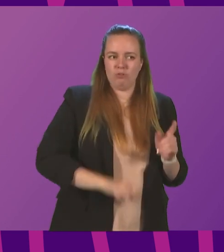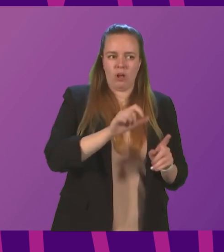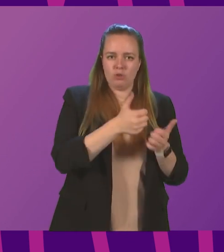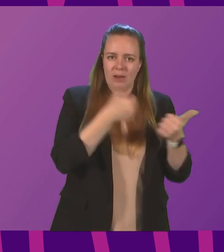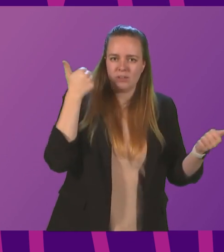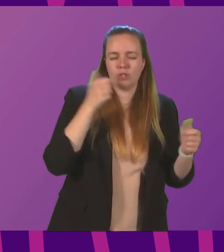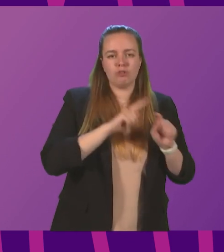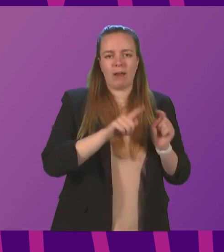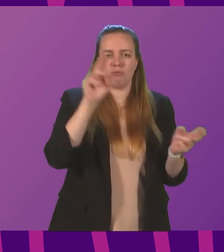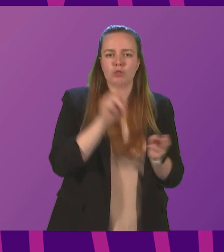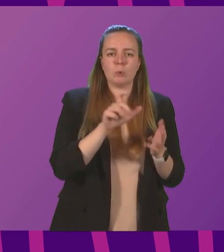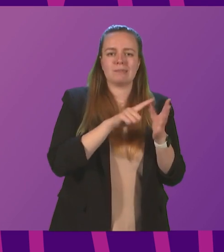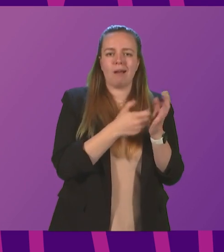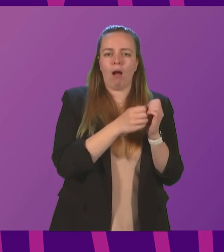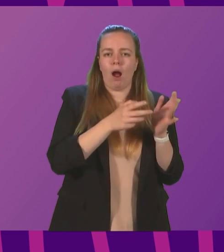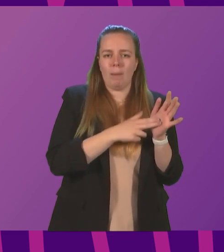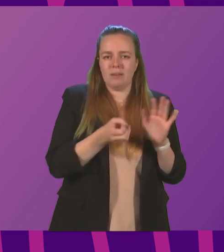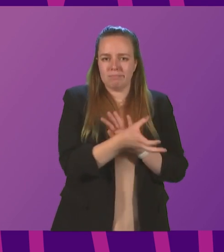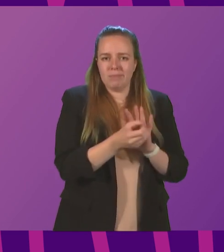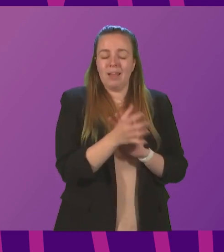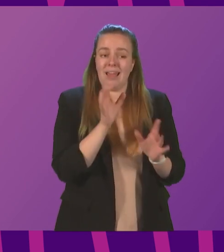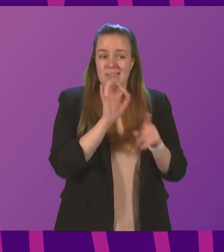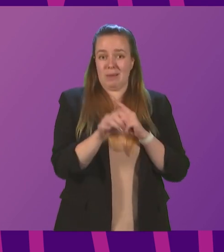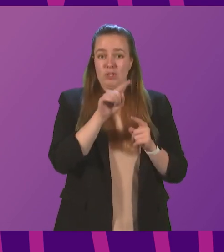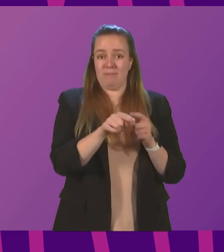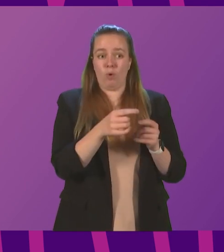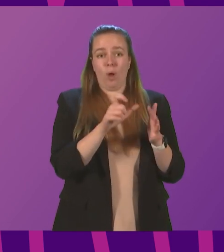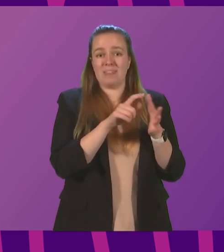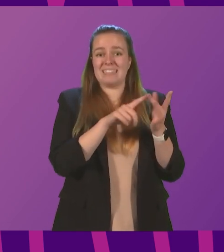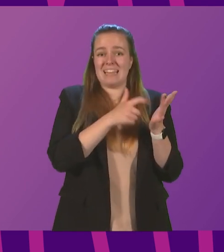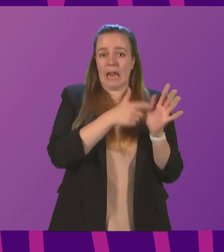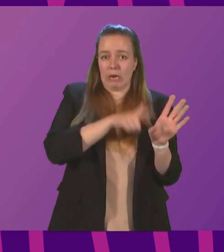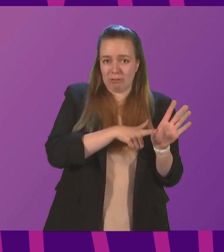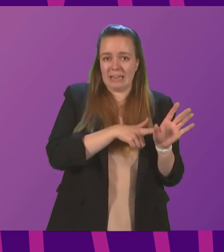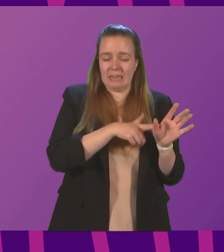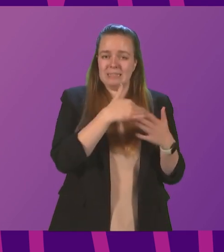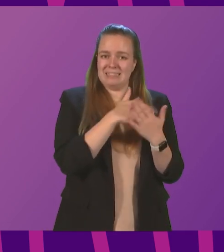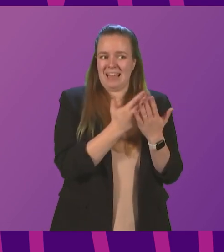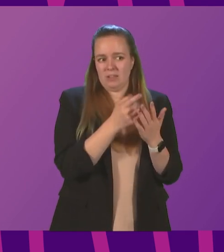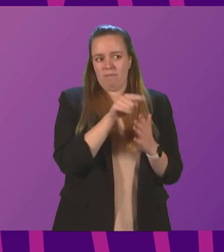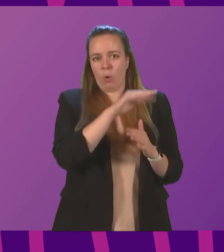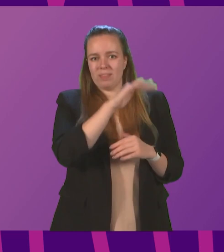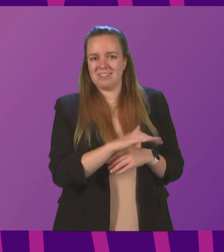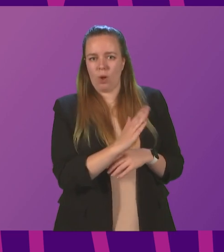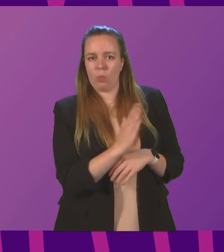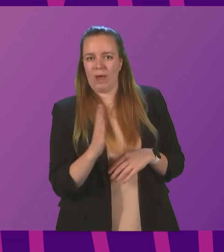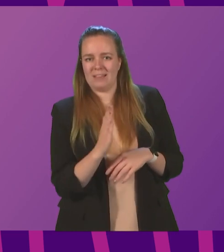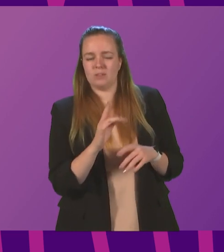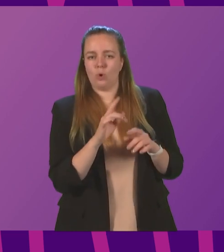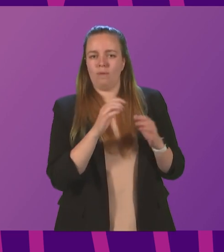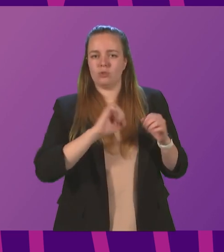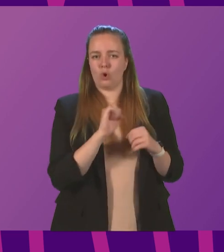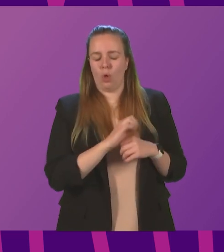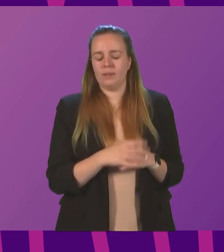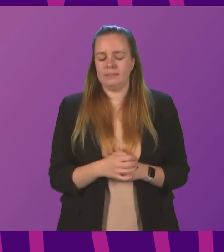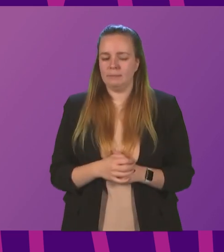reduce carbon emissions particularly those in the dairy sector which is an important industry for the south west of Scotland First Minister Well we've